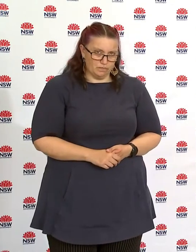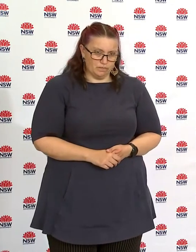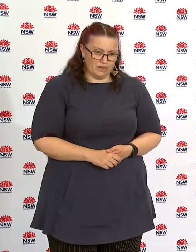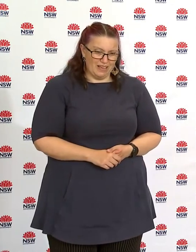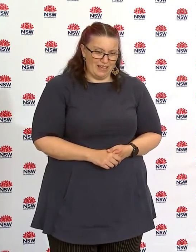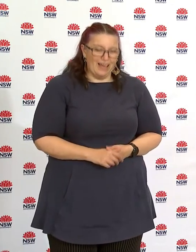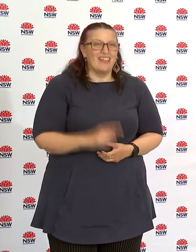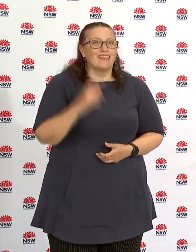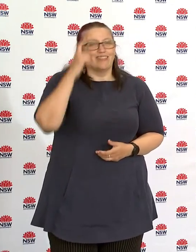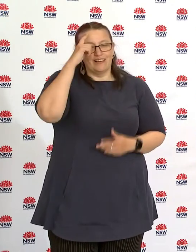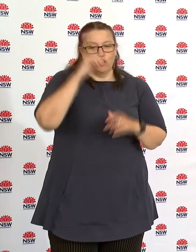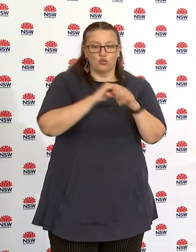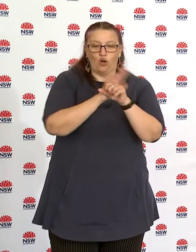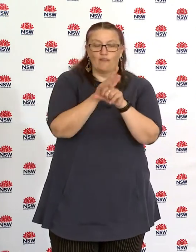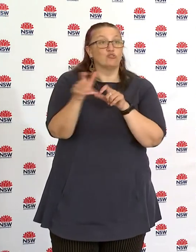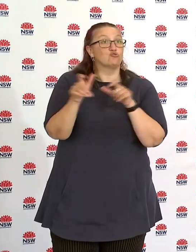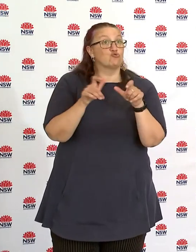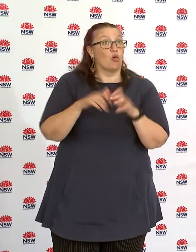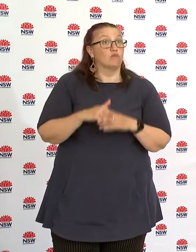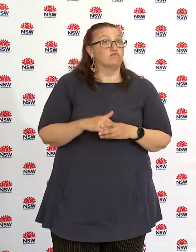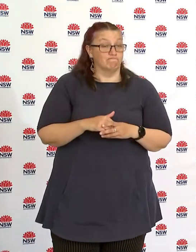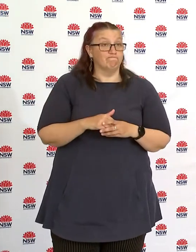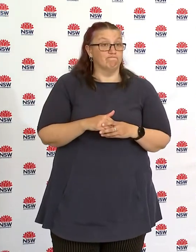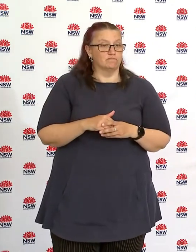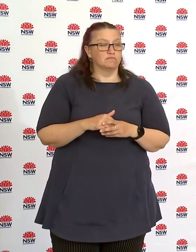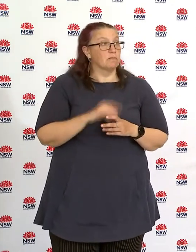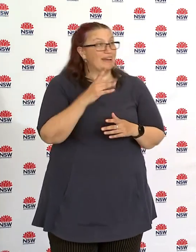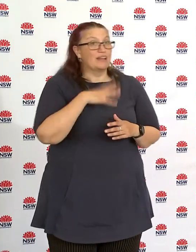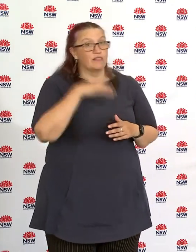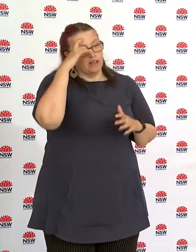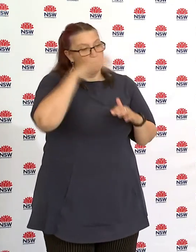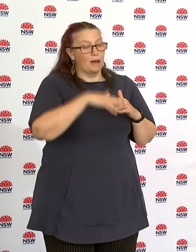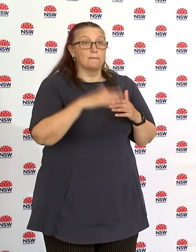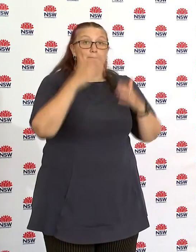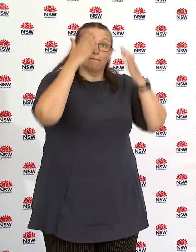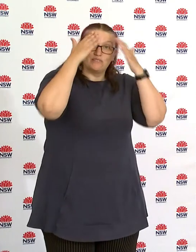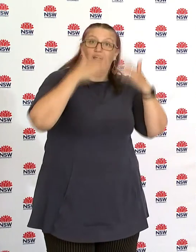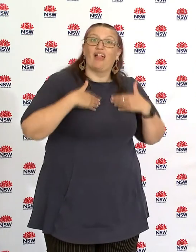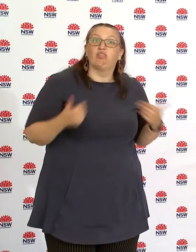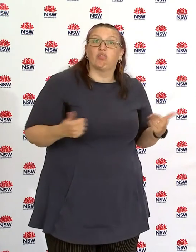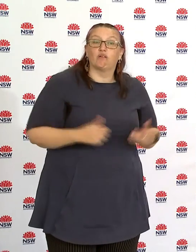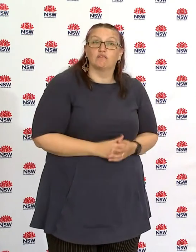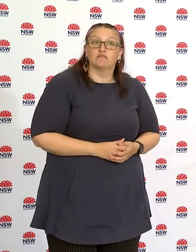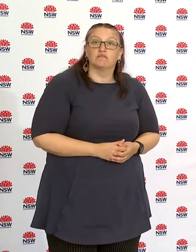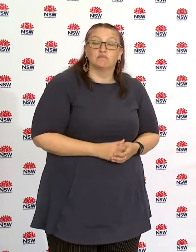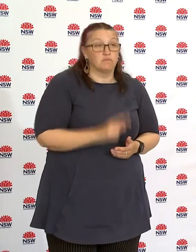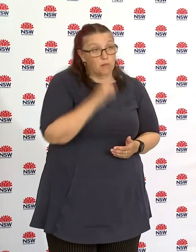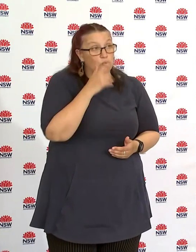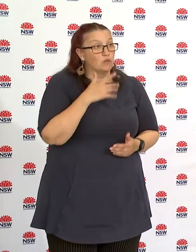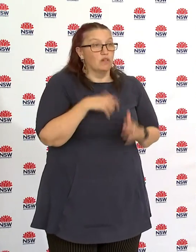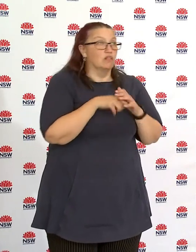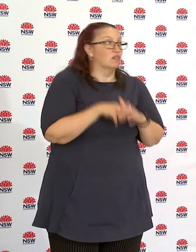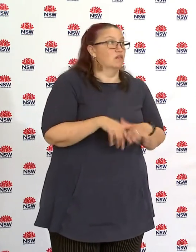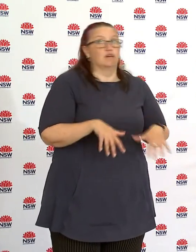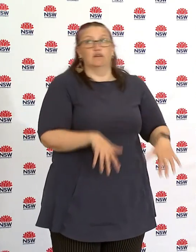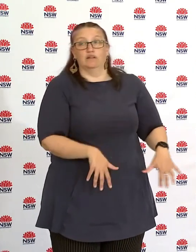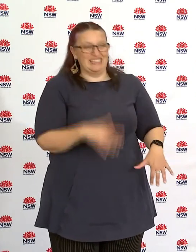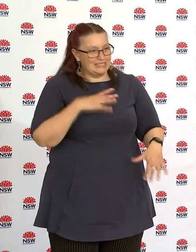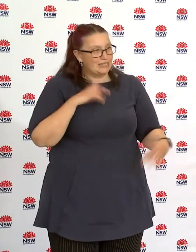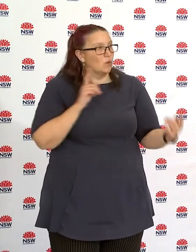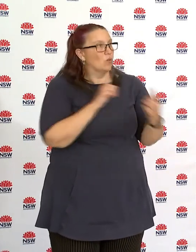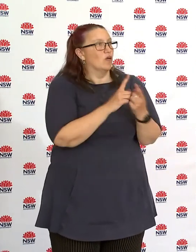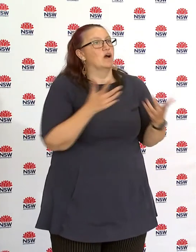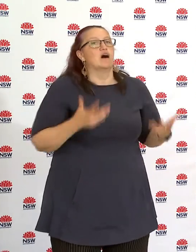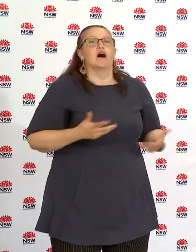um covert control mental health sustainability um and all of those factors because in the end we recognize